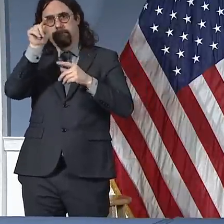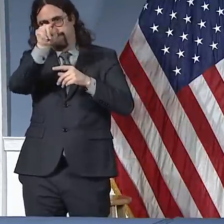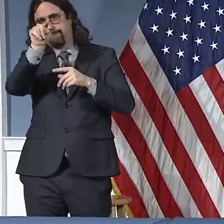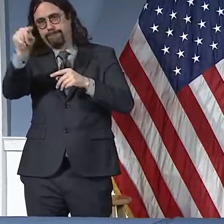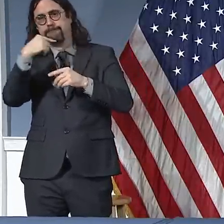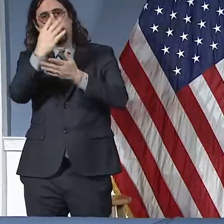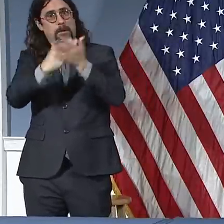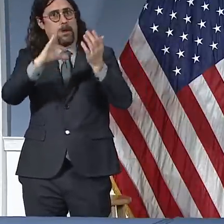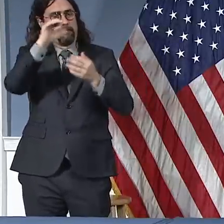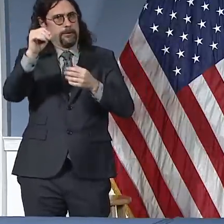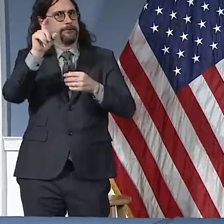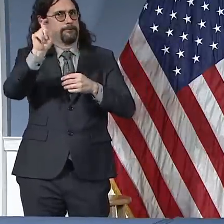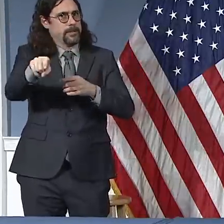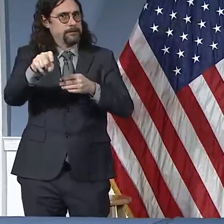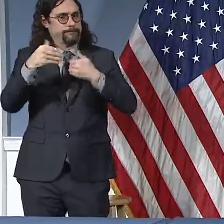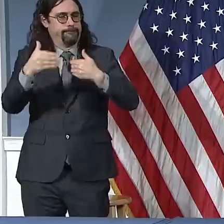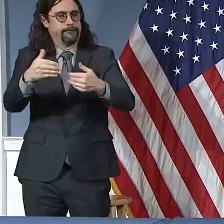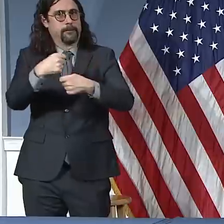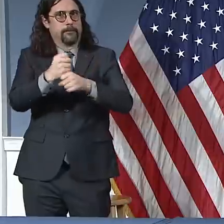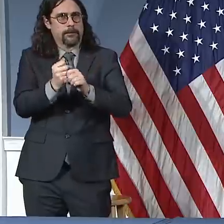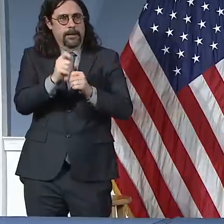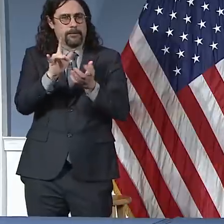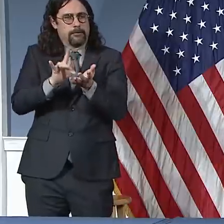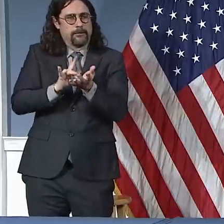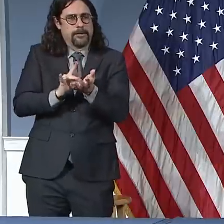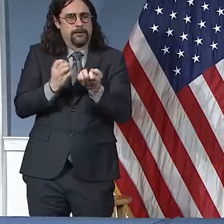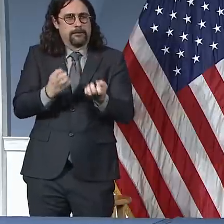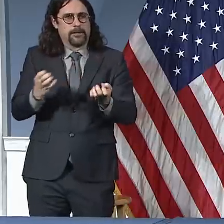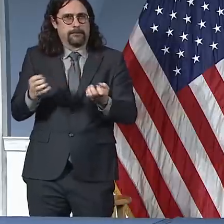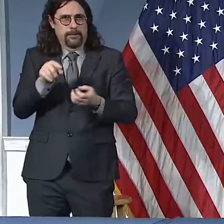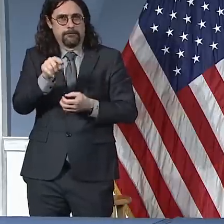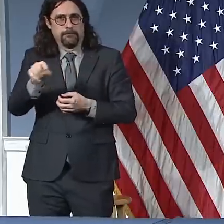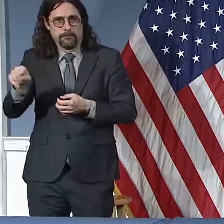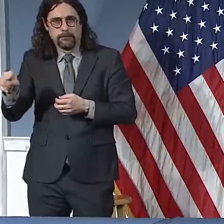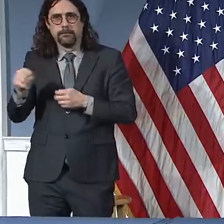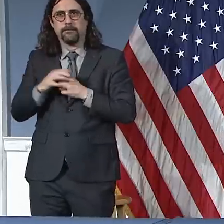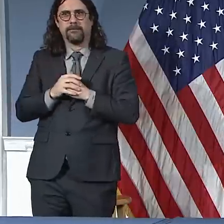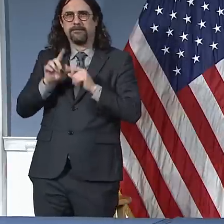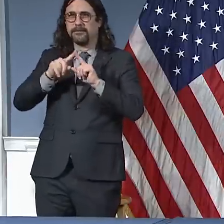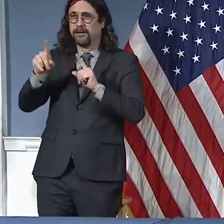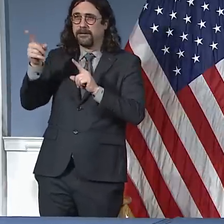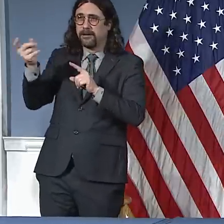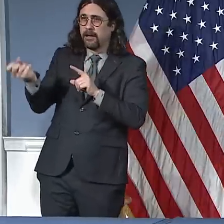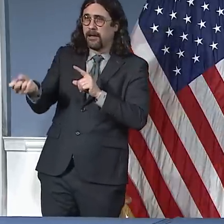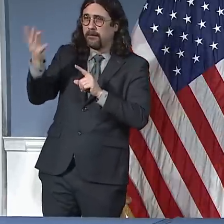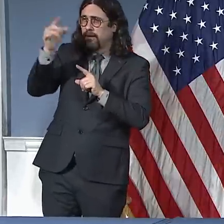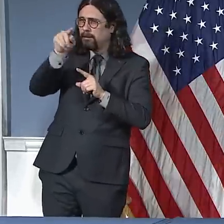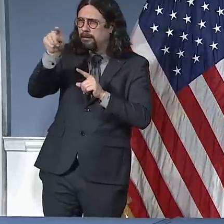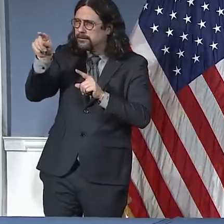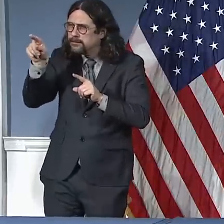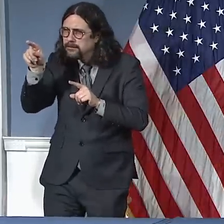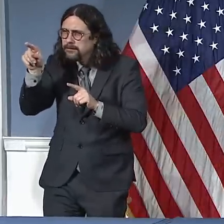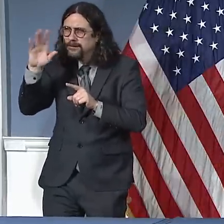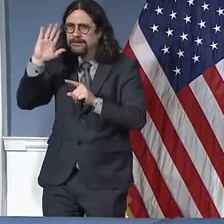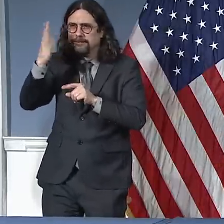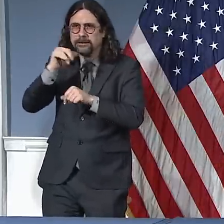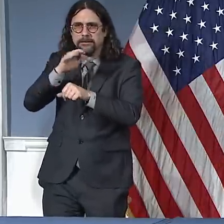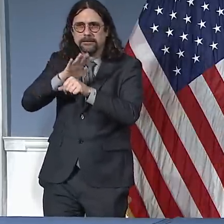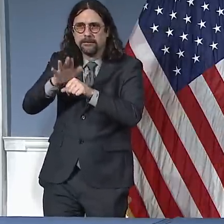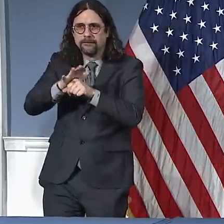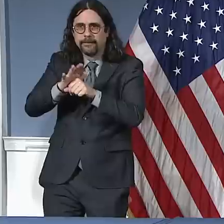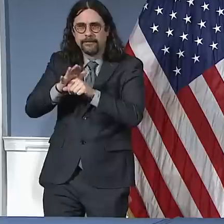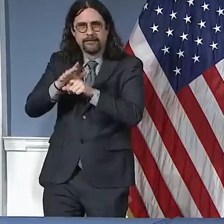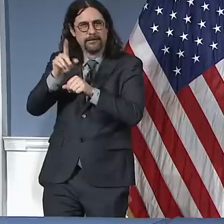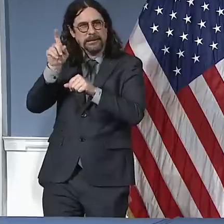country, it's coming to you next. This will be a national crisis, all 50 states. We must get the maximum production immediately.